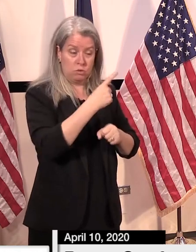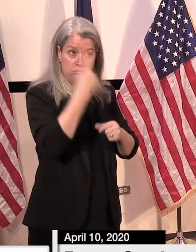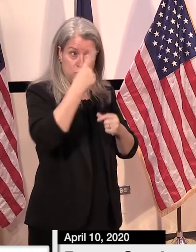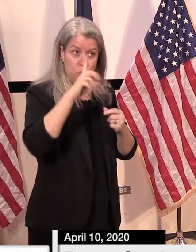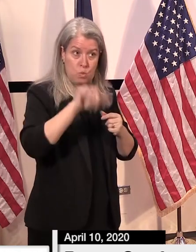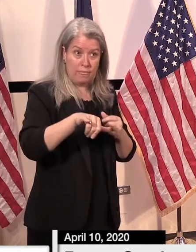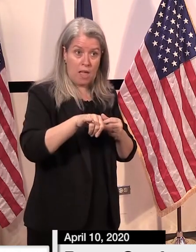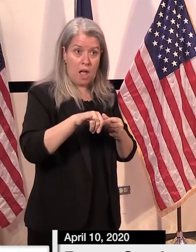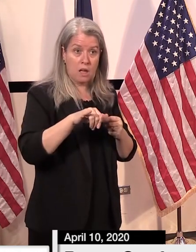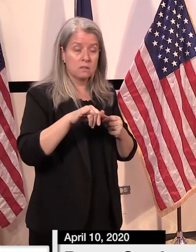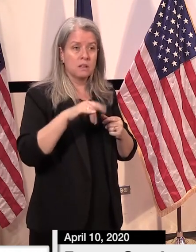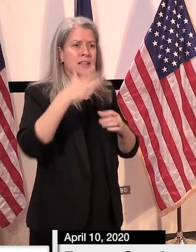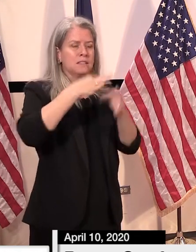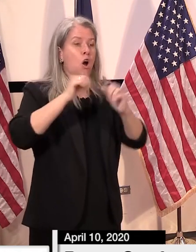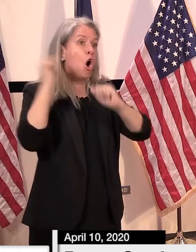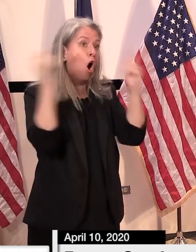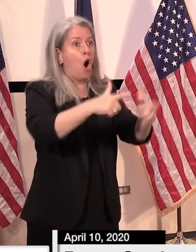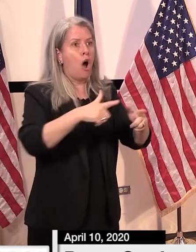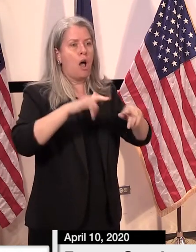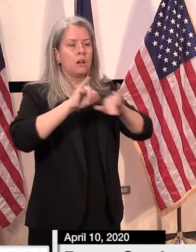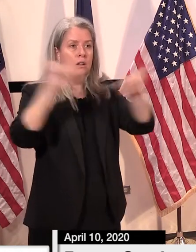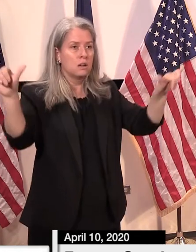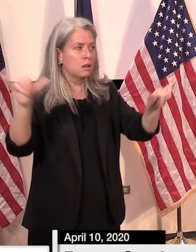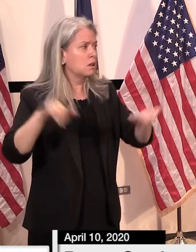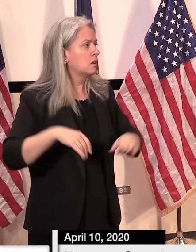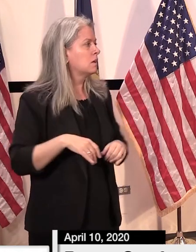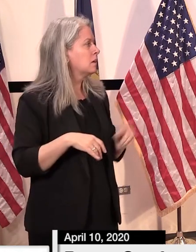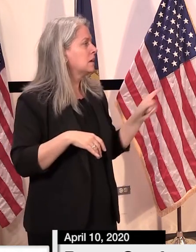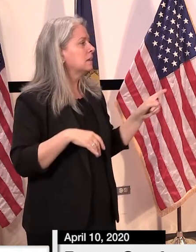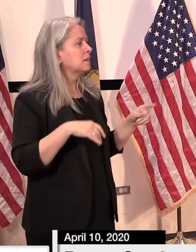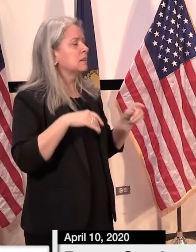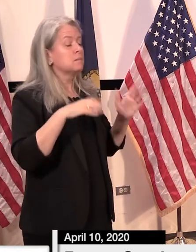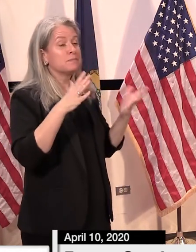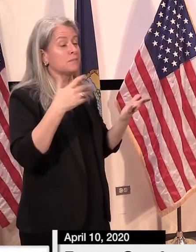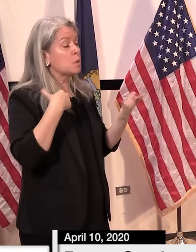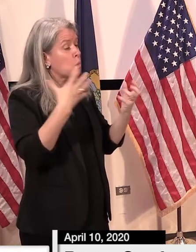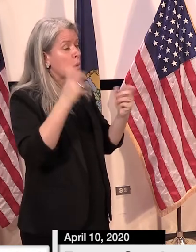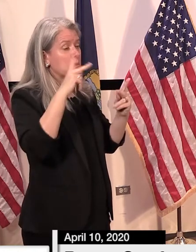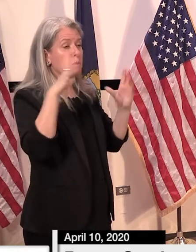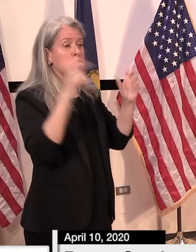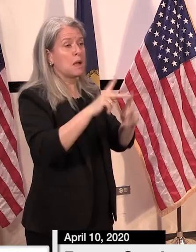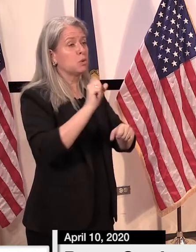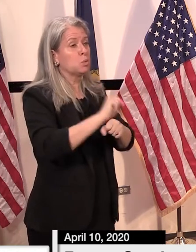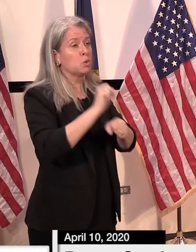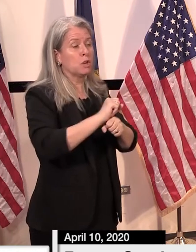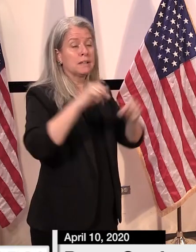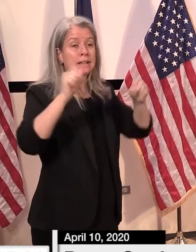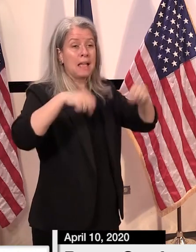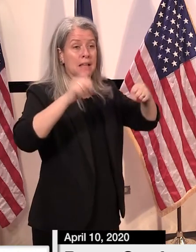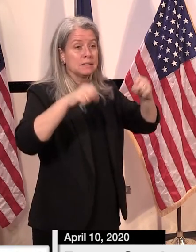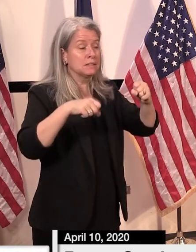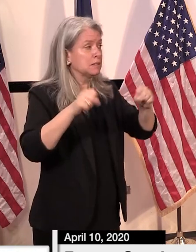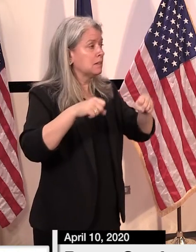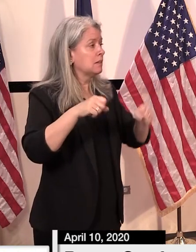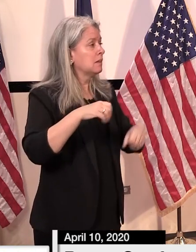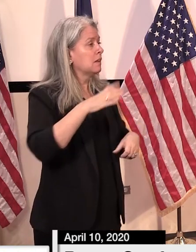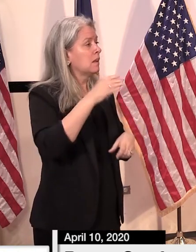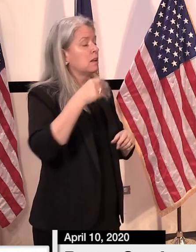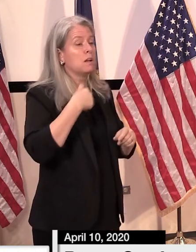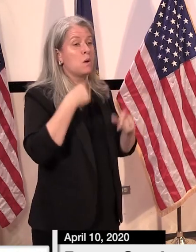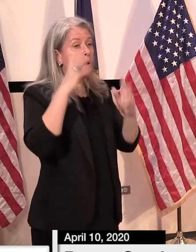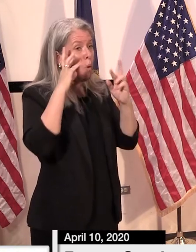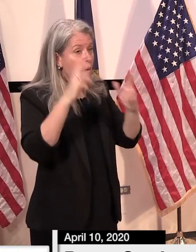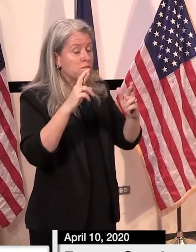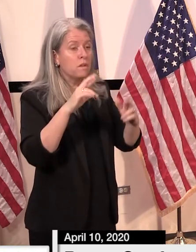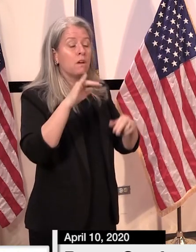i'm uh i'm i'm hopeful uh that the modeling that uh that we've put into place is